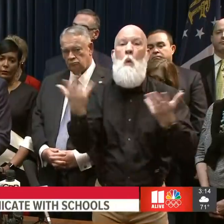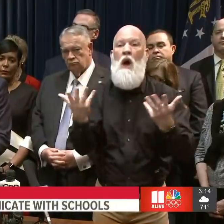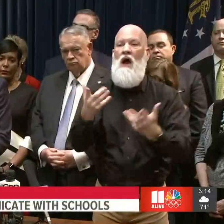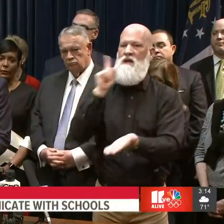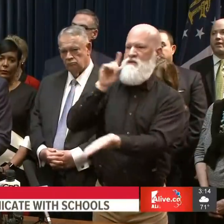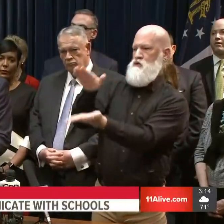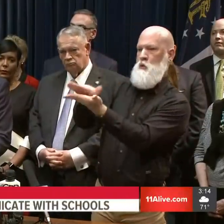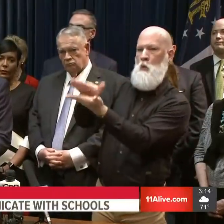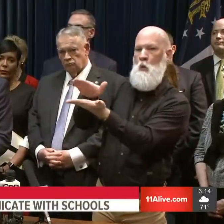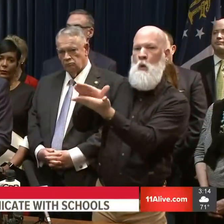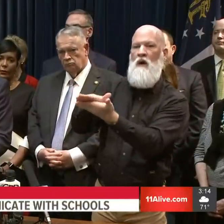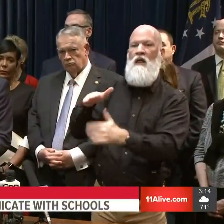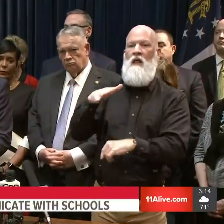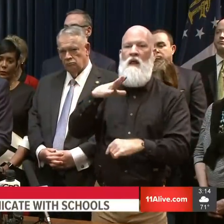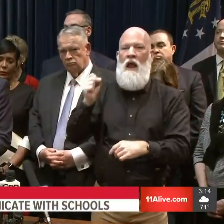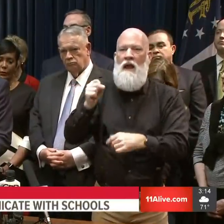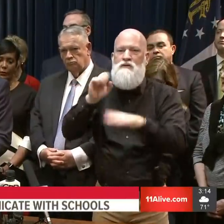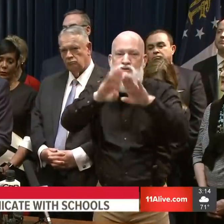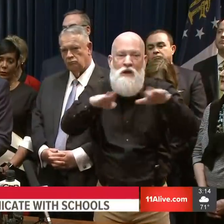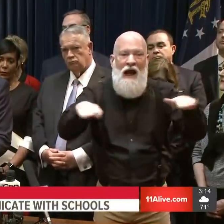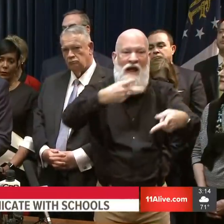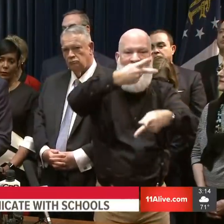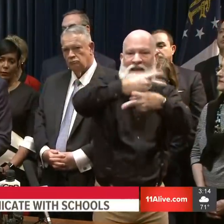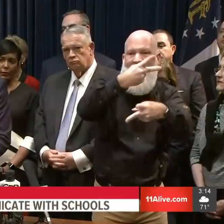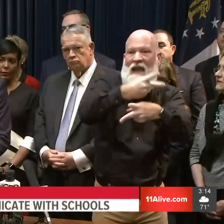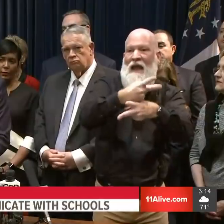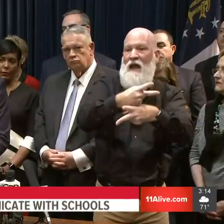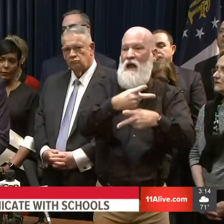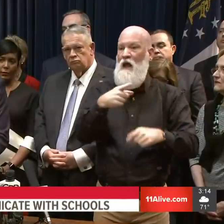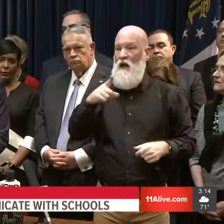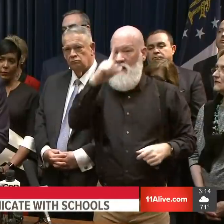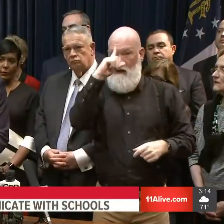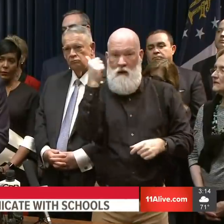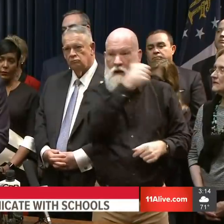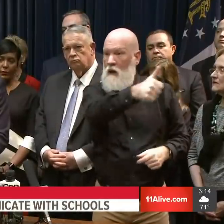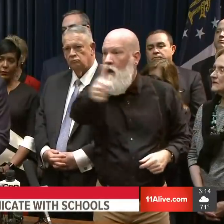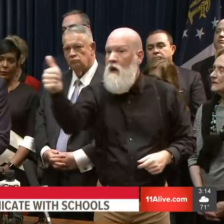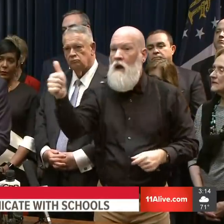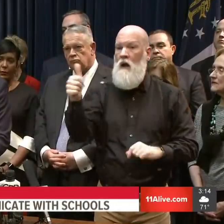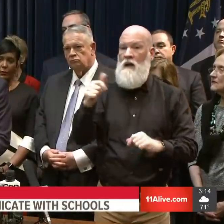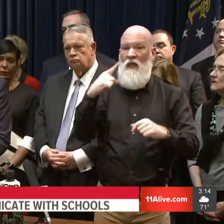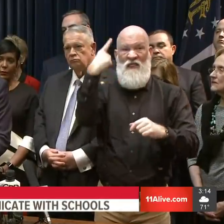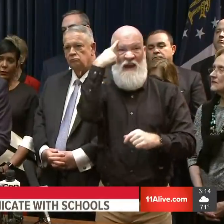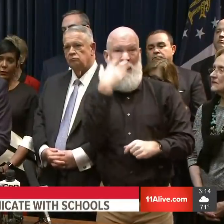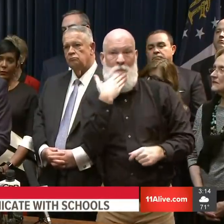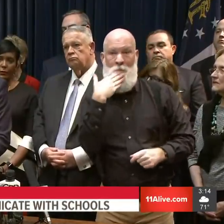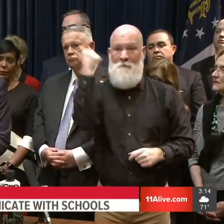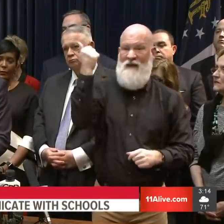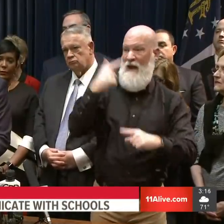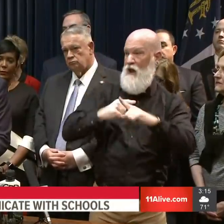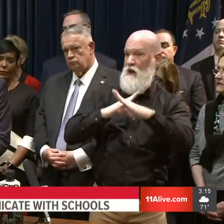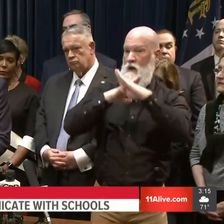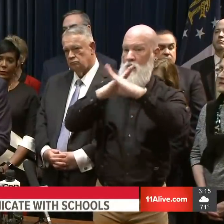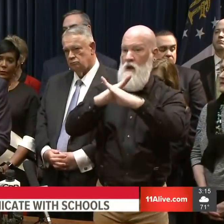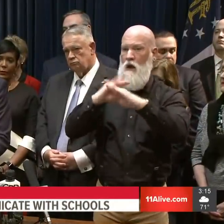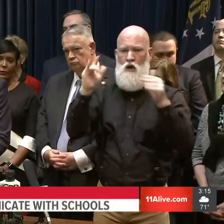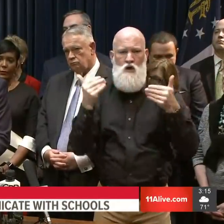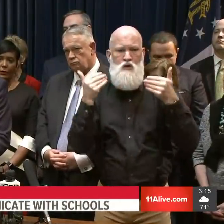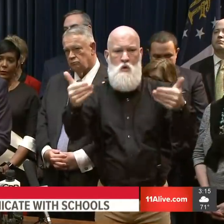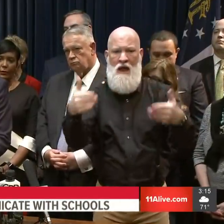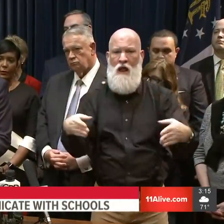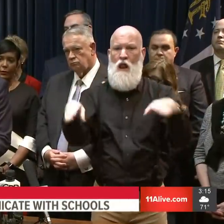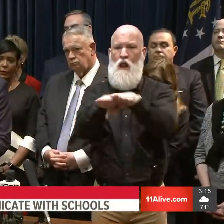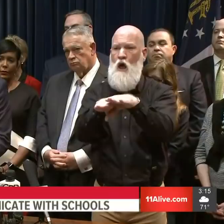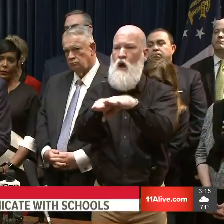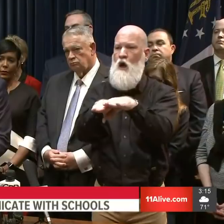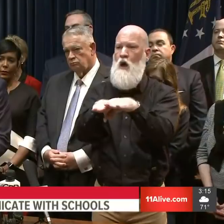If you feel that it is prudent, you should consider closing daycares, schools or school districts as